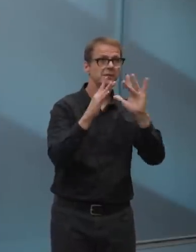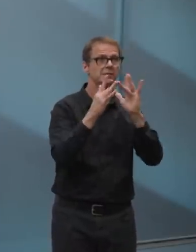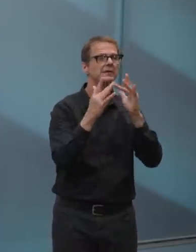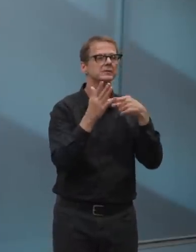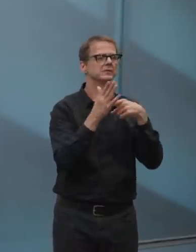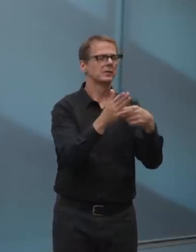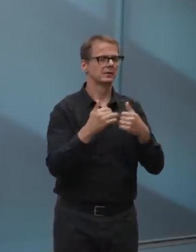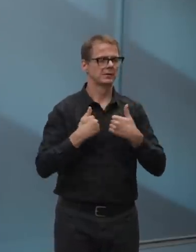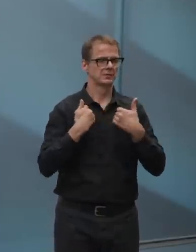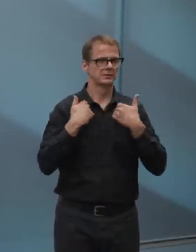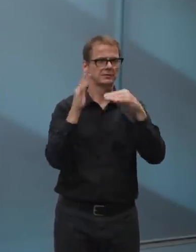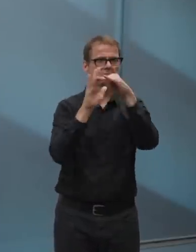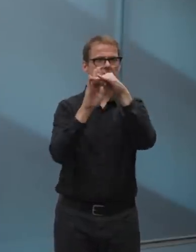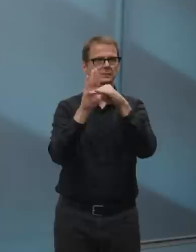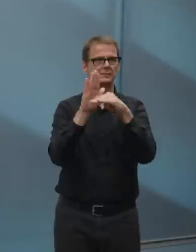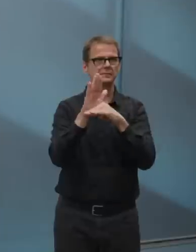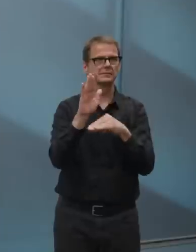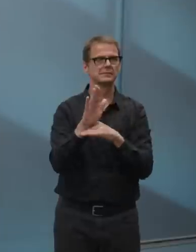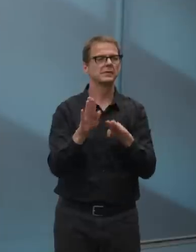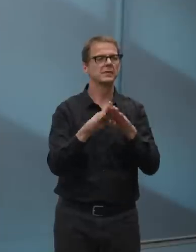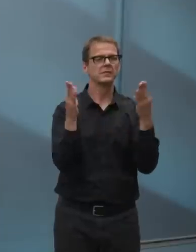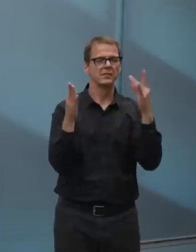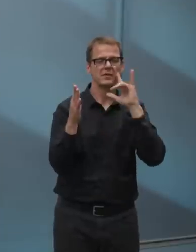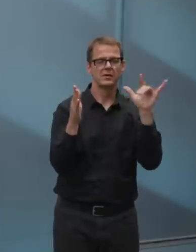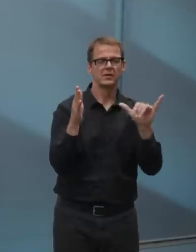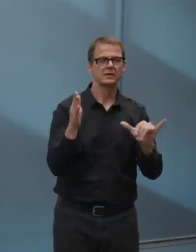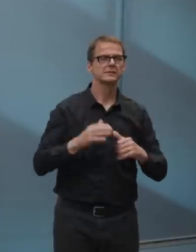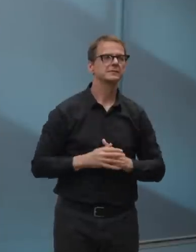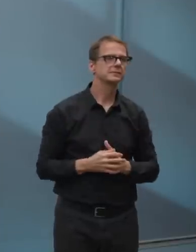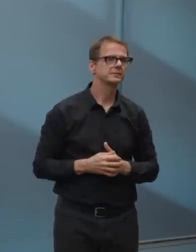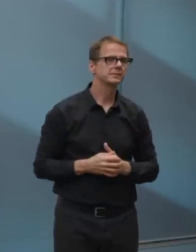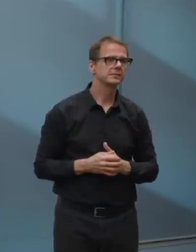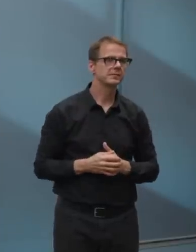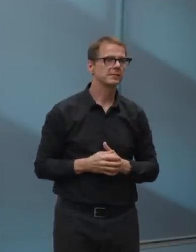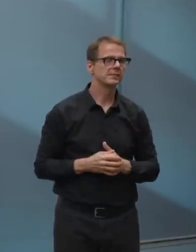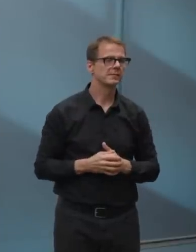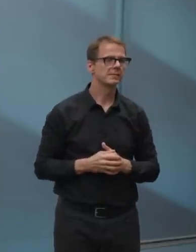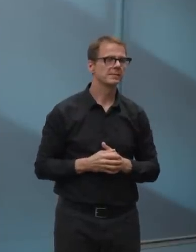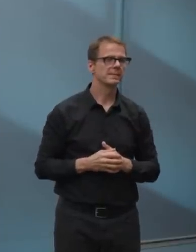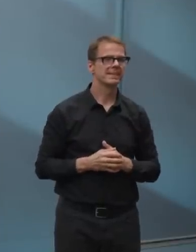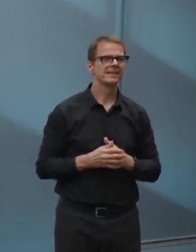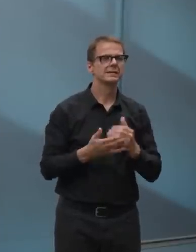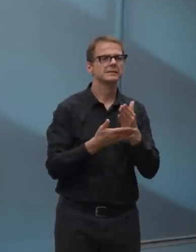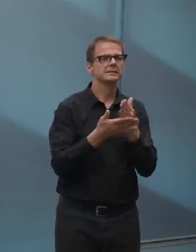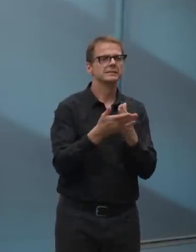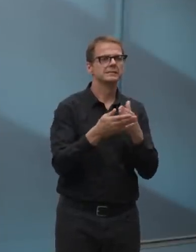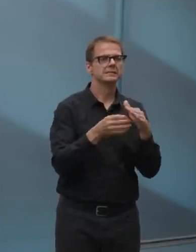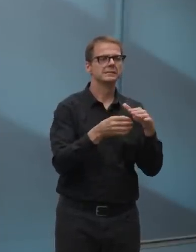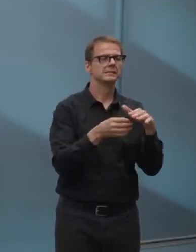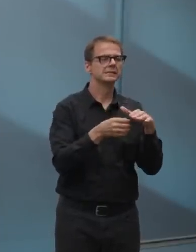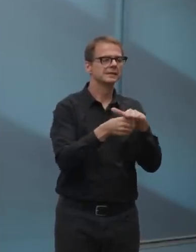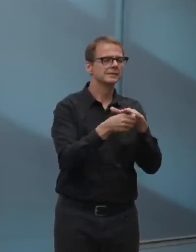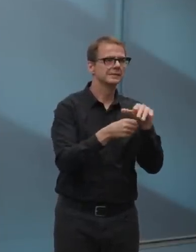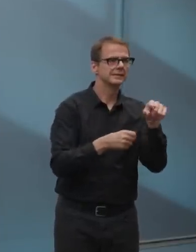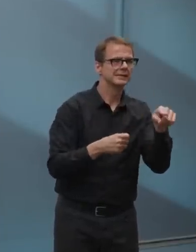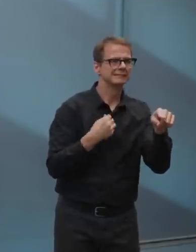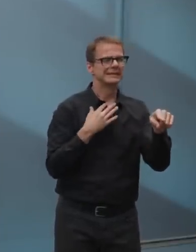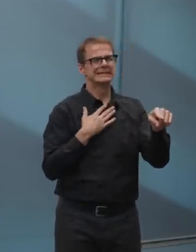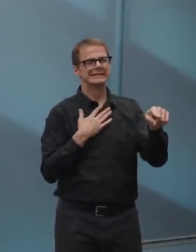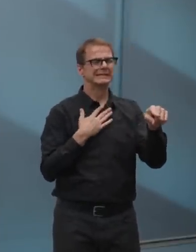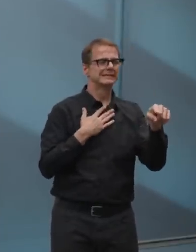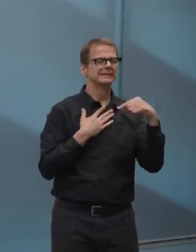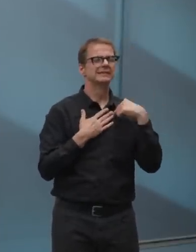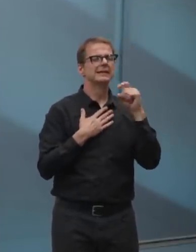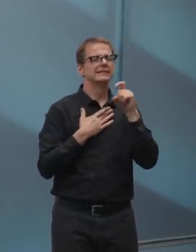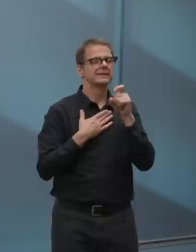it may take us some time to pull off the yellow tape or put up new signs and do the necessary maintenance work. Other